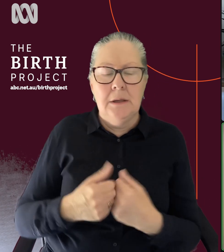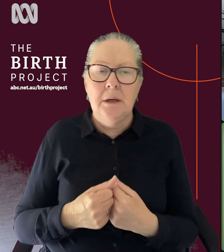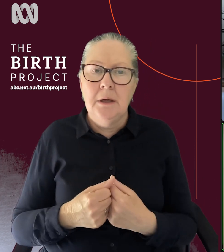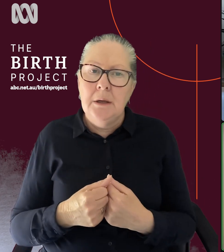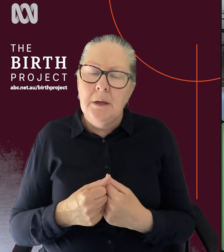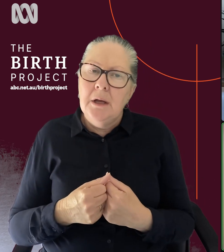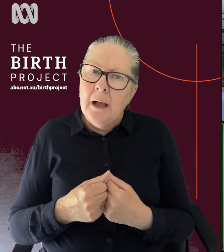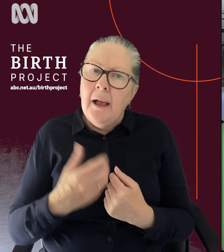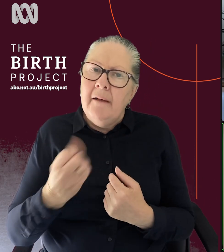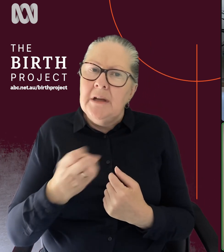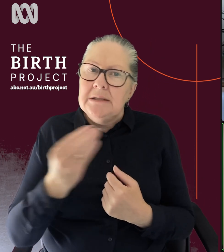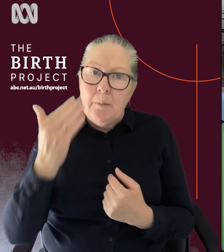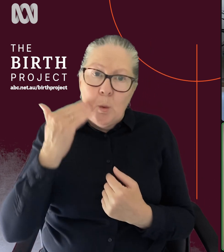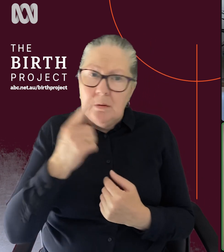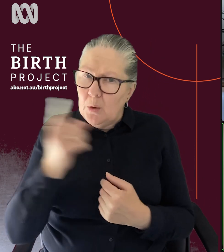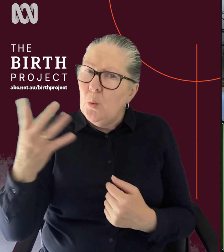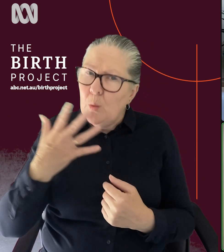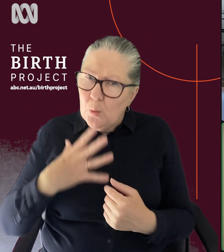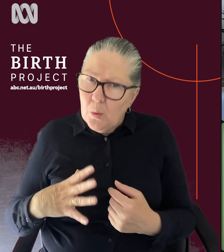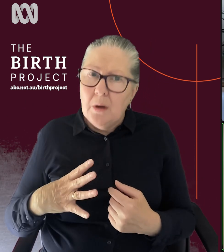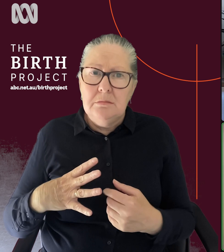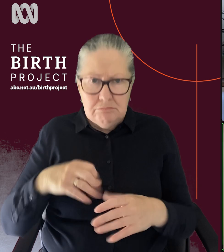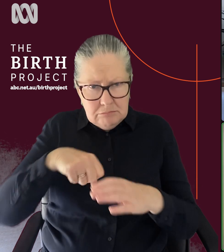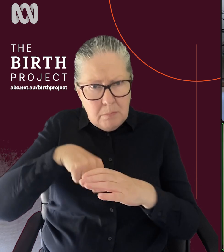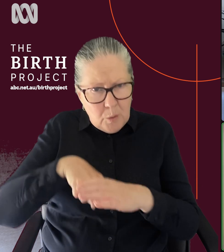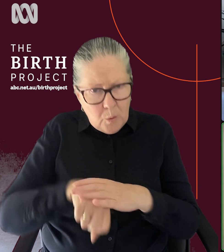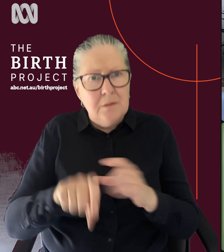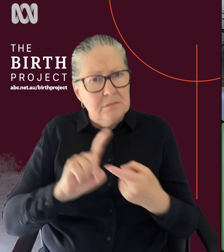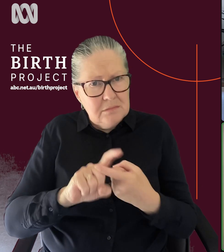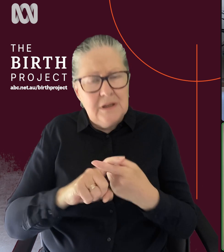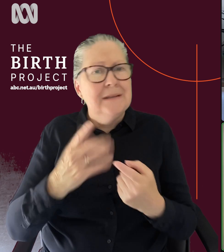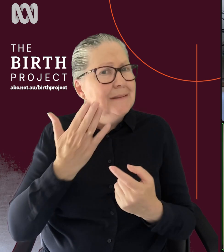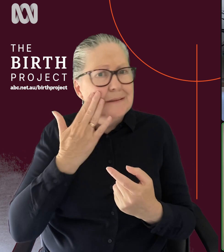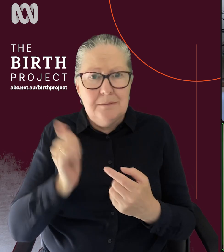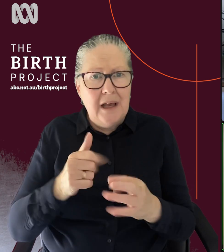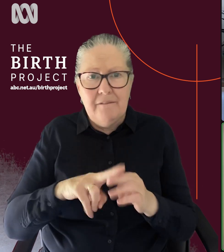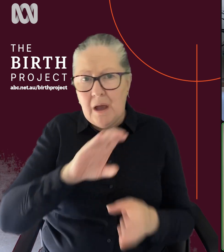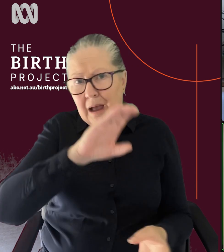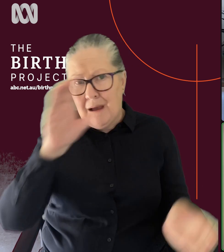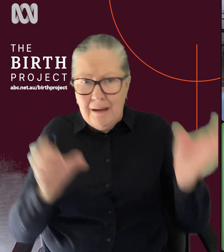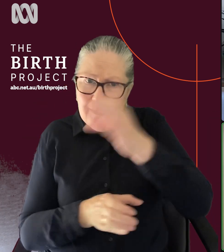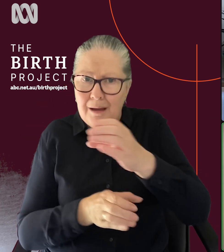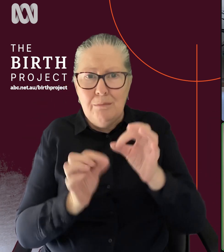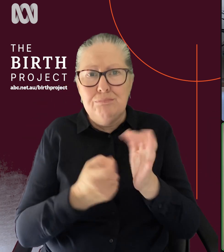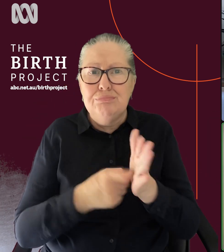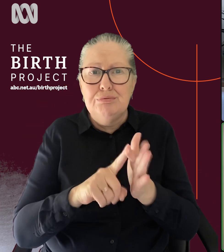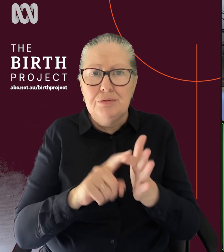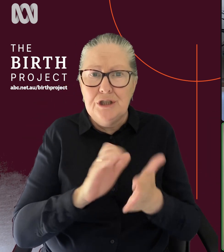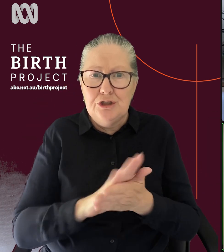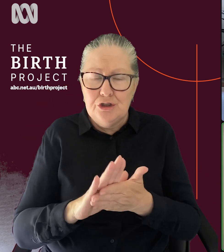very much, um, set on wanting to have a vaginal breach delivery, if that's the way their baby is presented, and then they could be scurrying